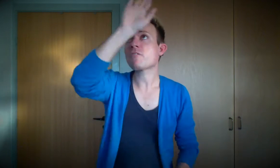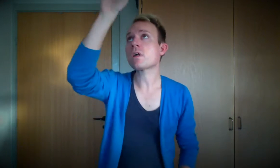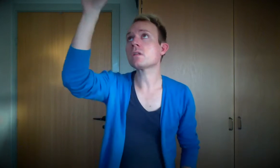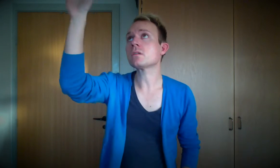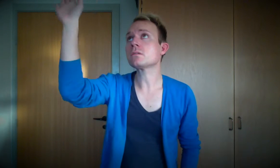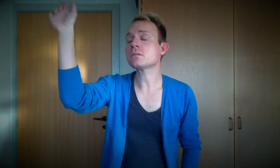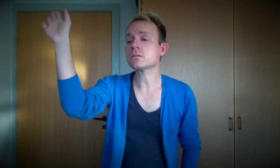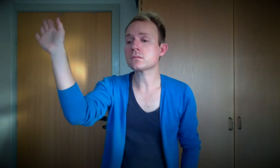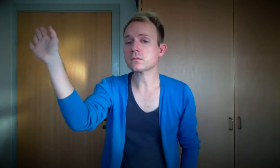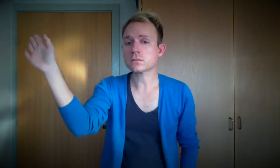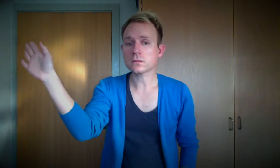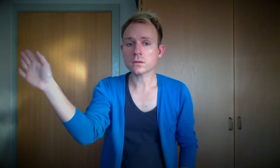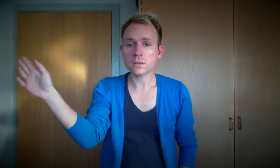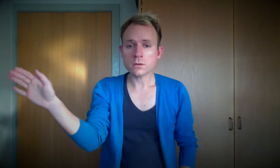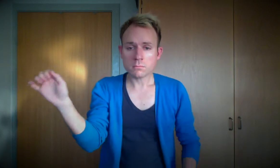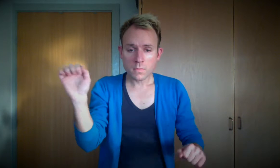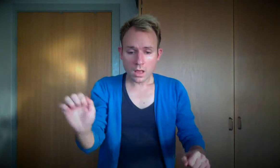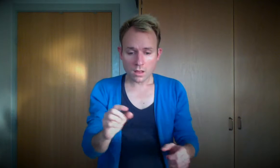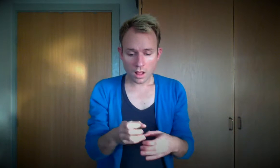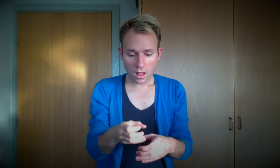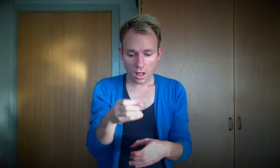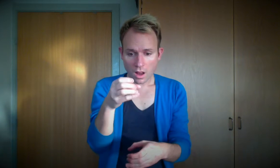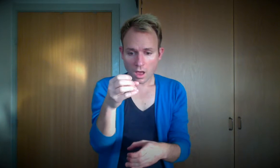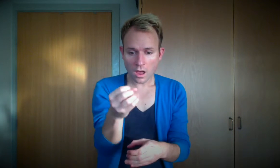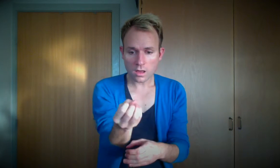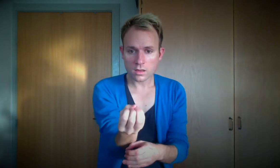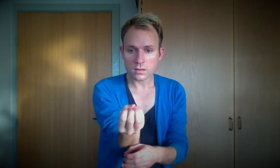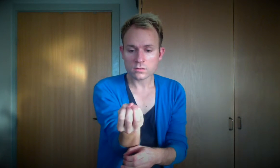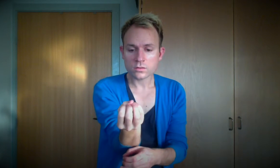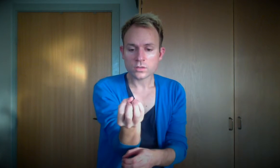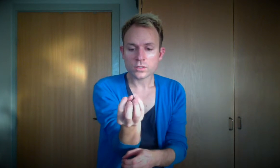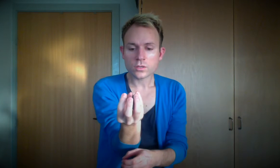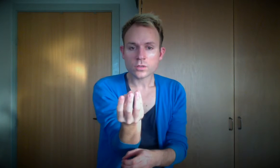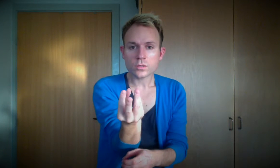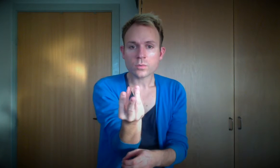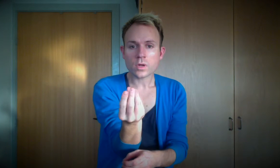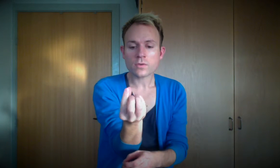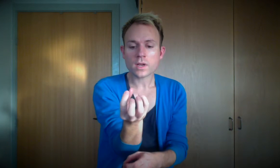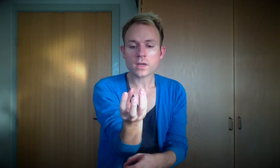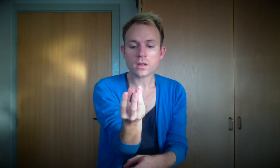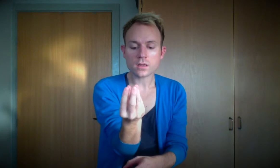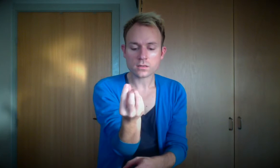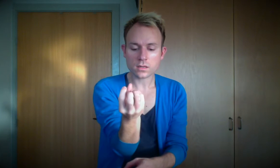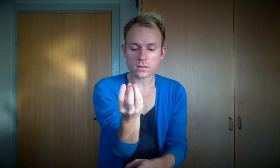may the light of this flickering candle